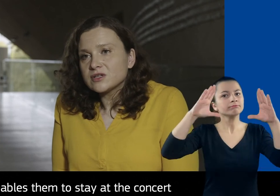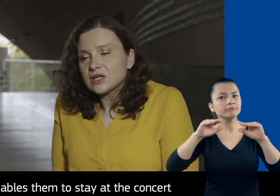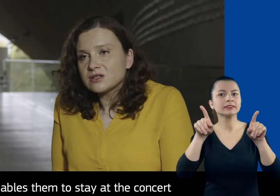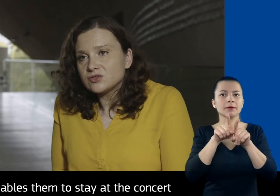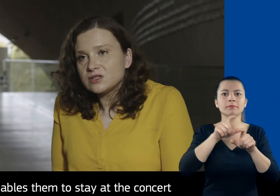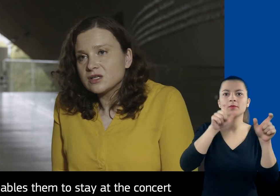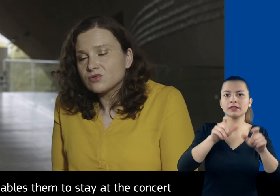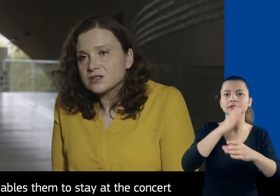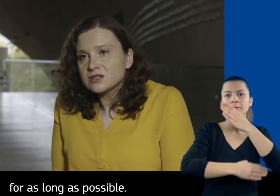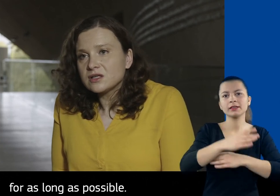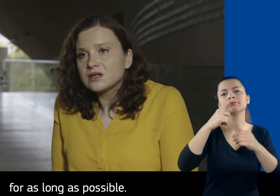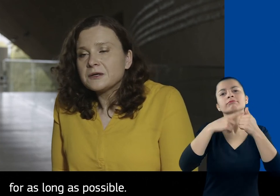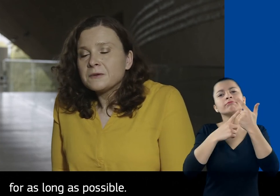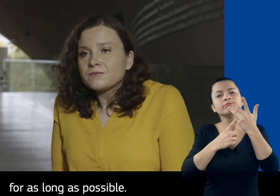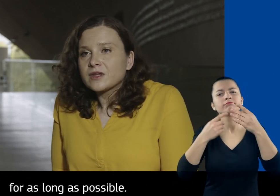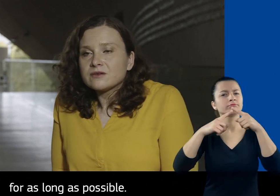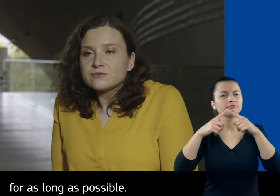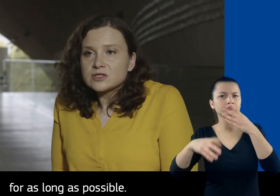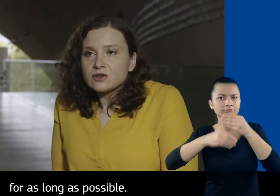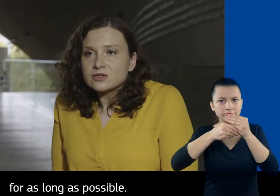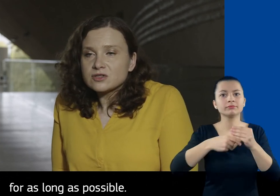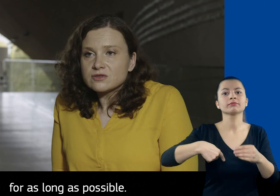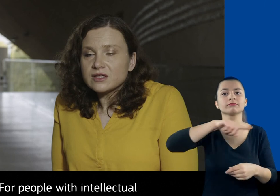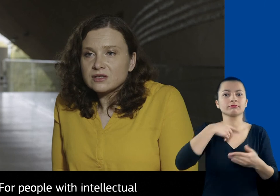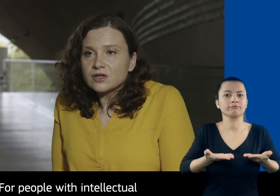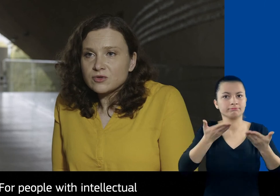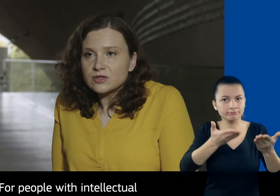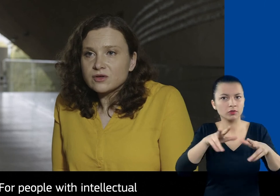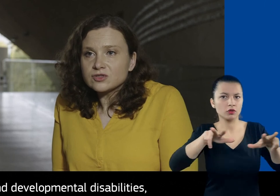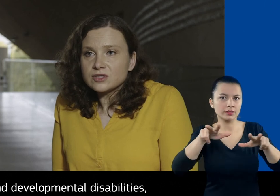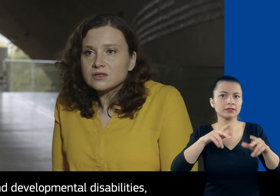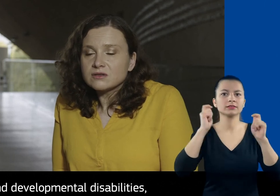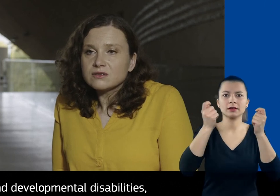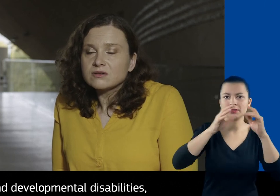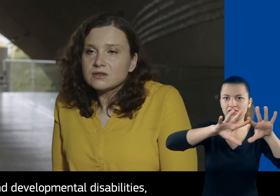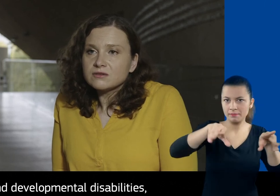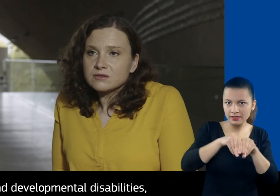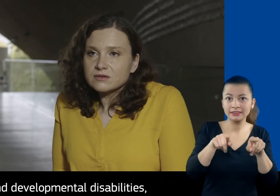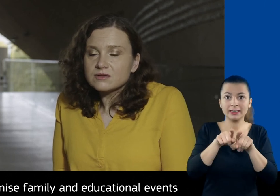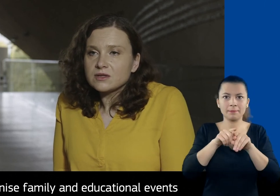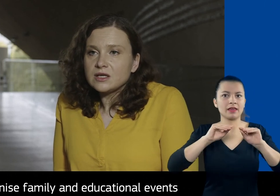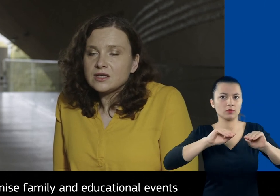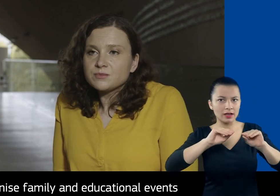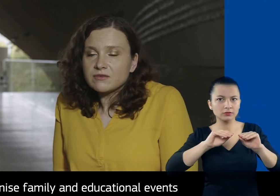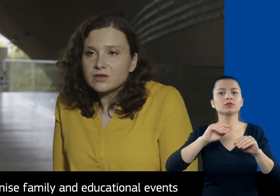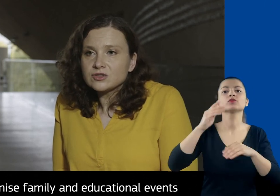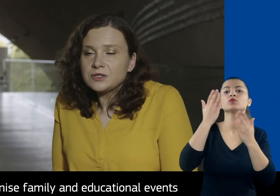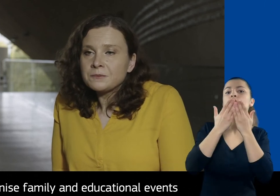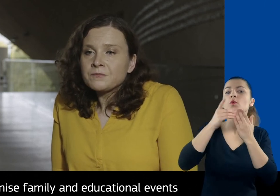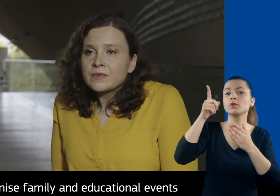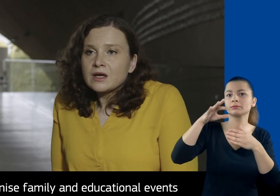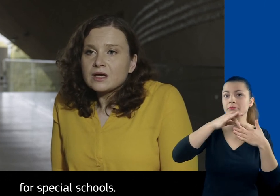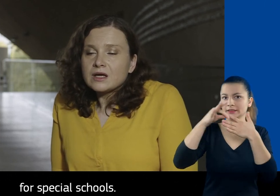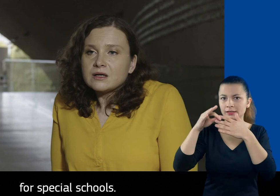enables them to stay at the concert for as long as possible. For people with intellectual and development disabilities, we organise family and